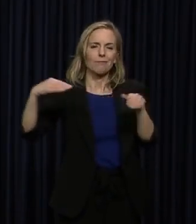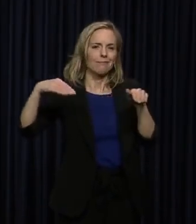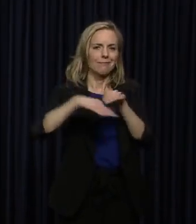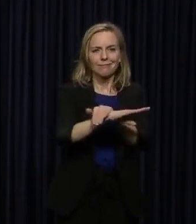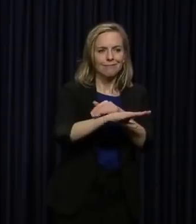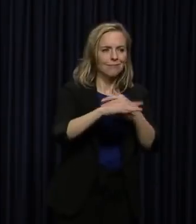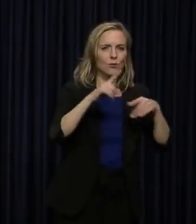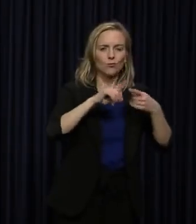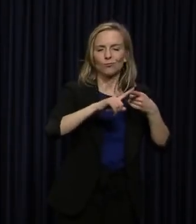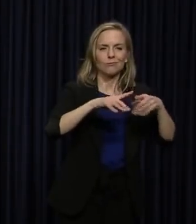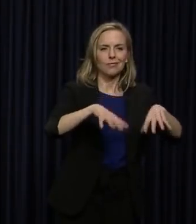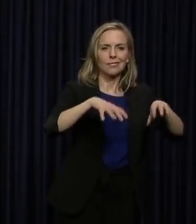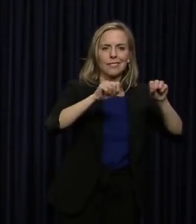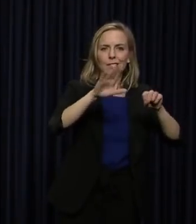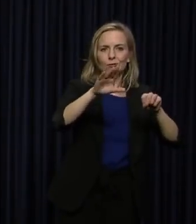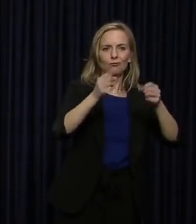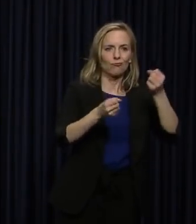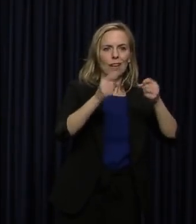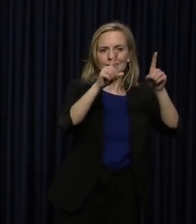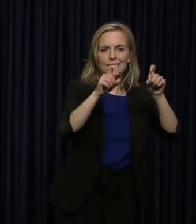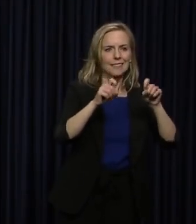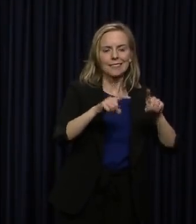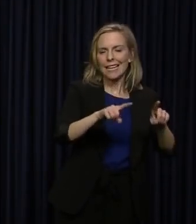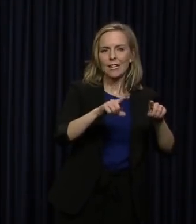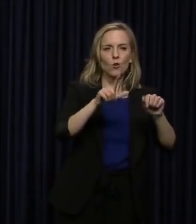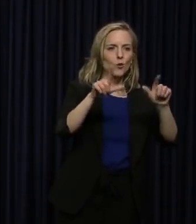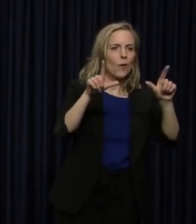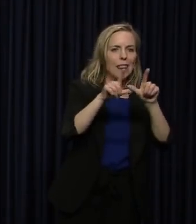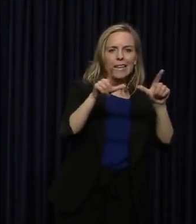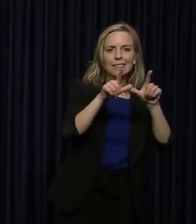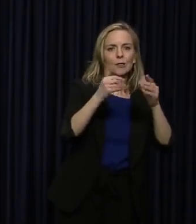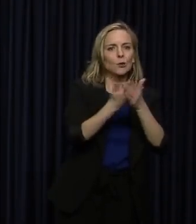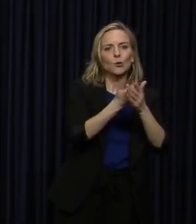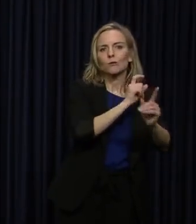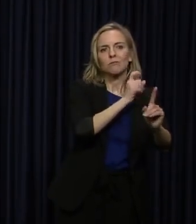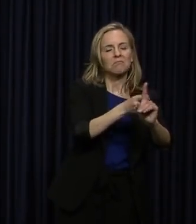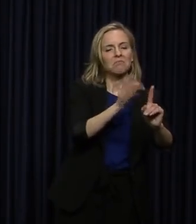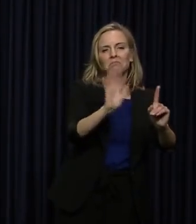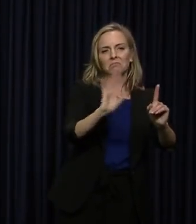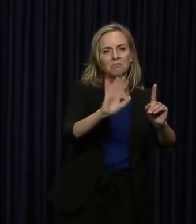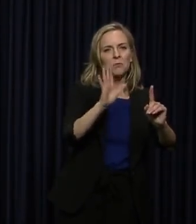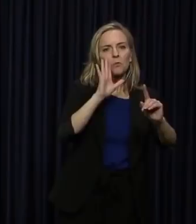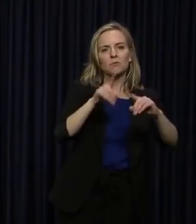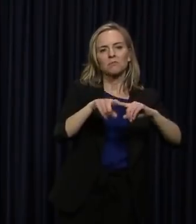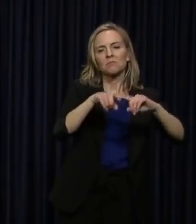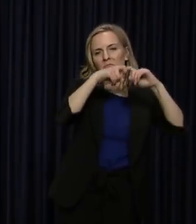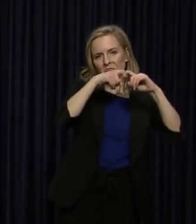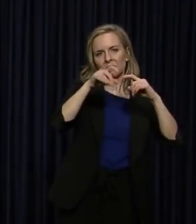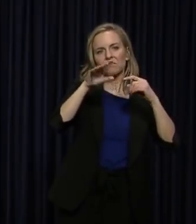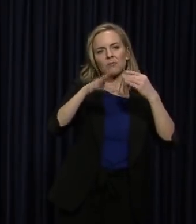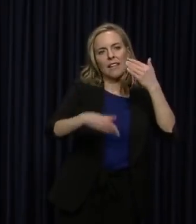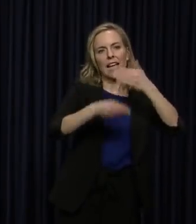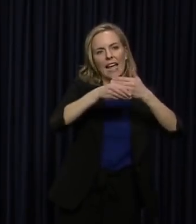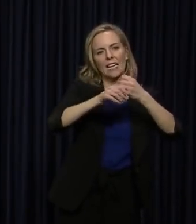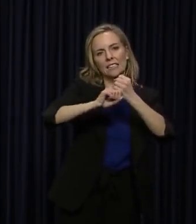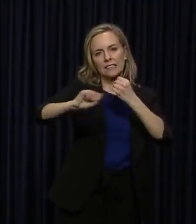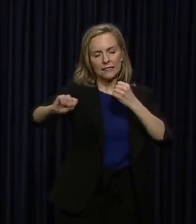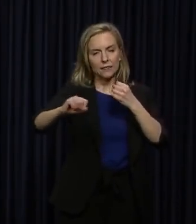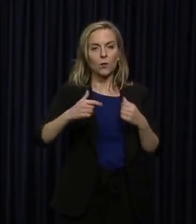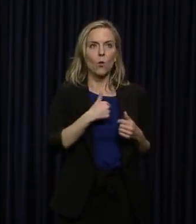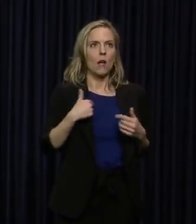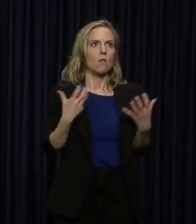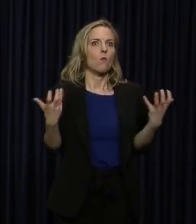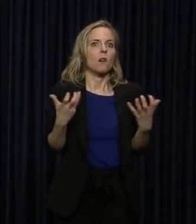person to get that license reissued. And we have so much that we do